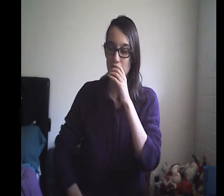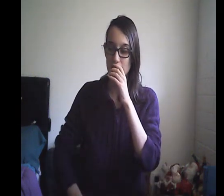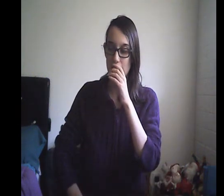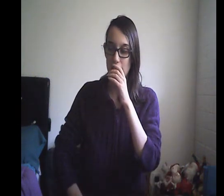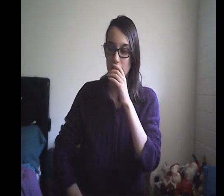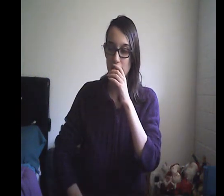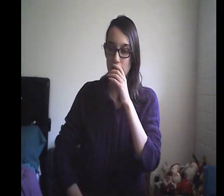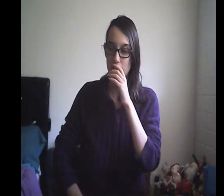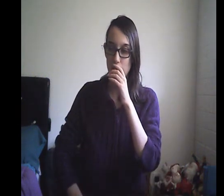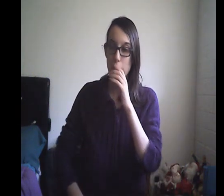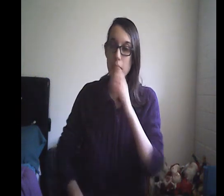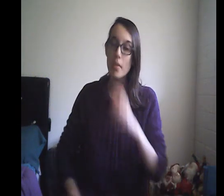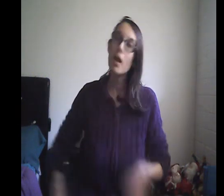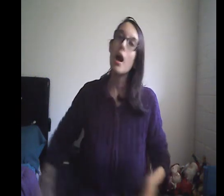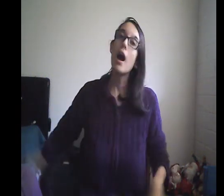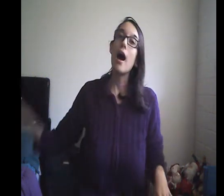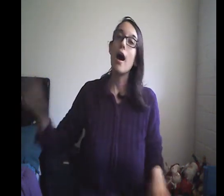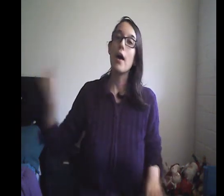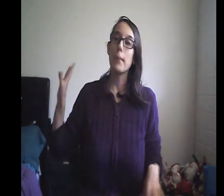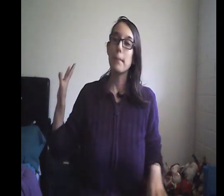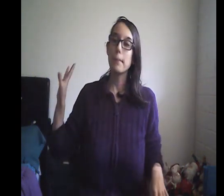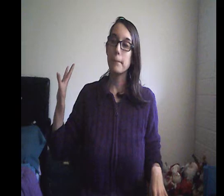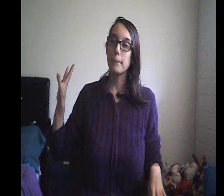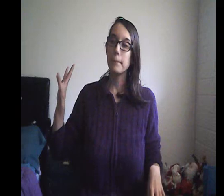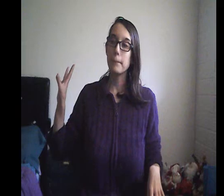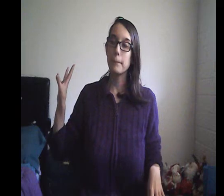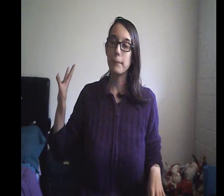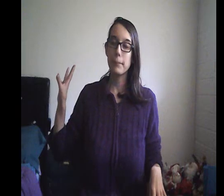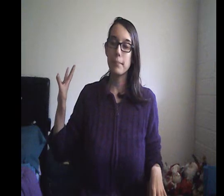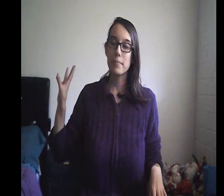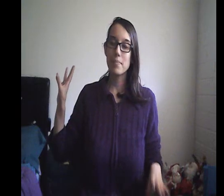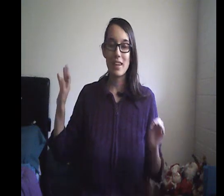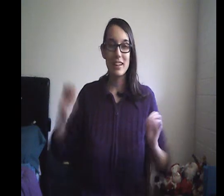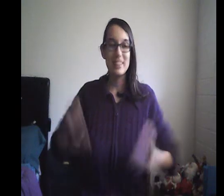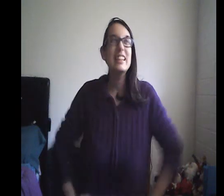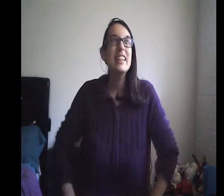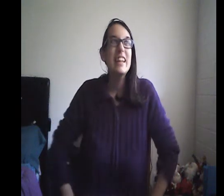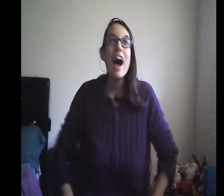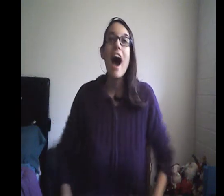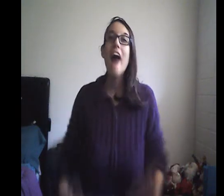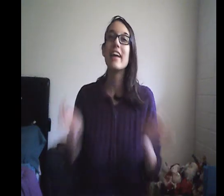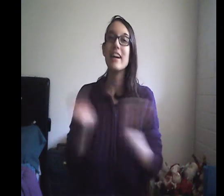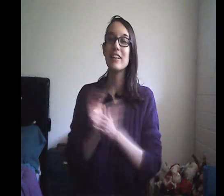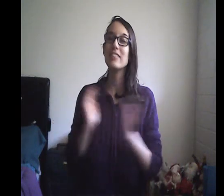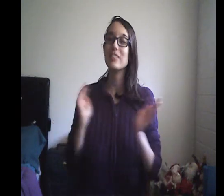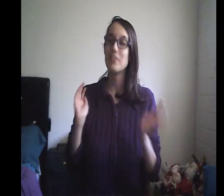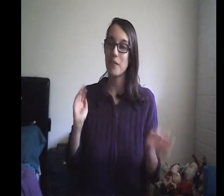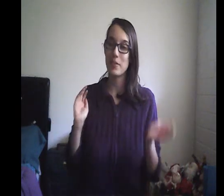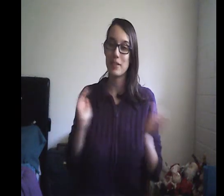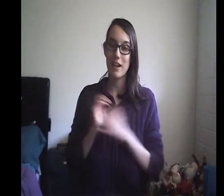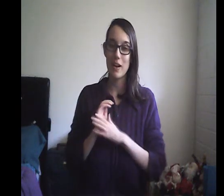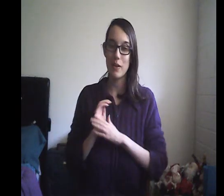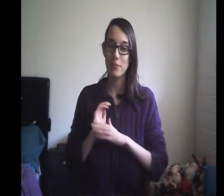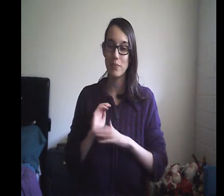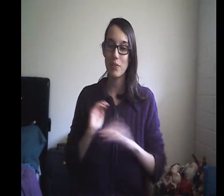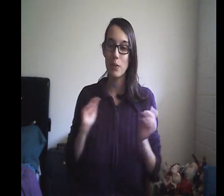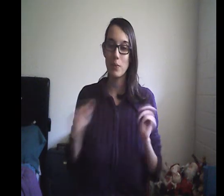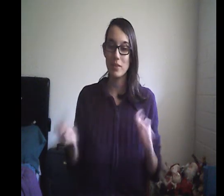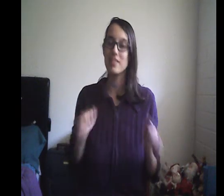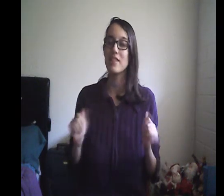i can't remember um what it is i was gonna